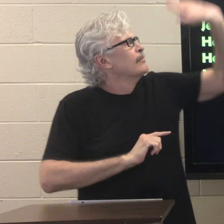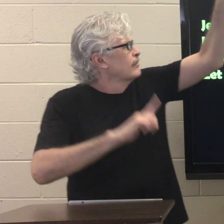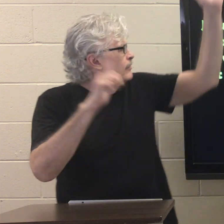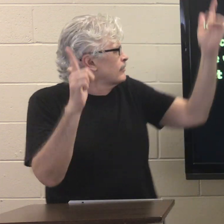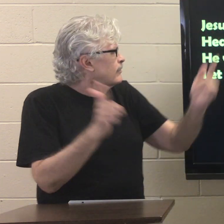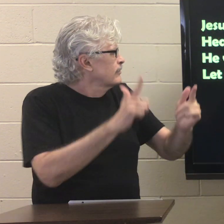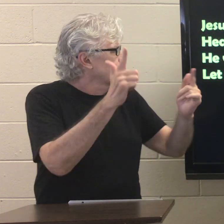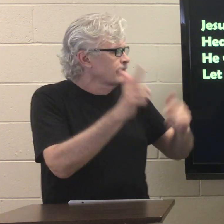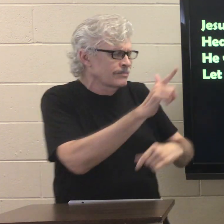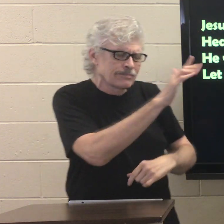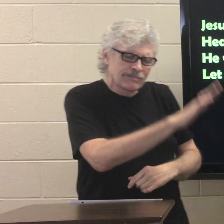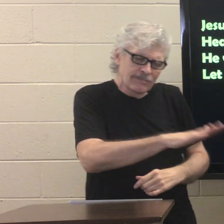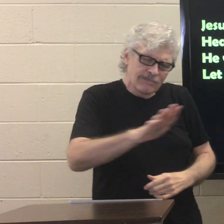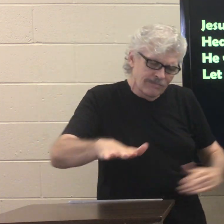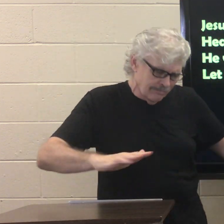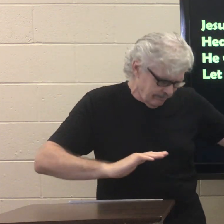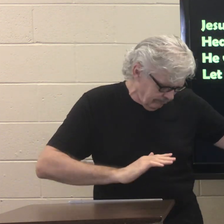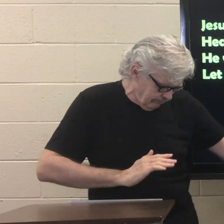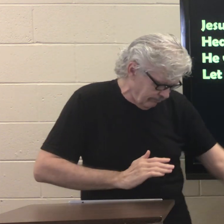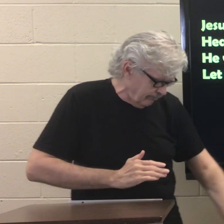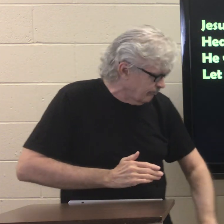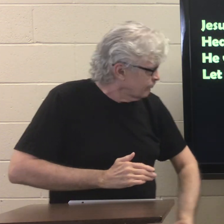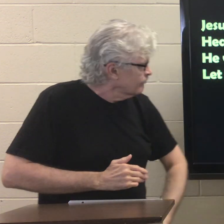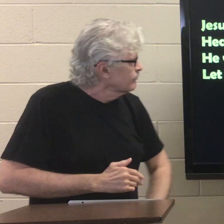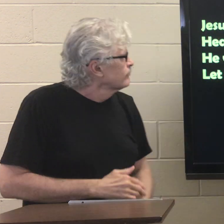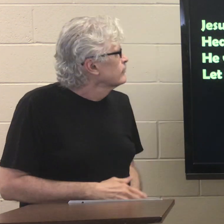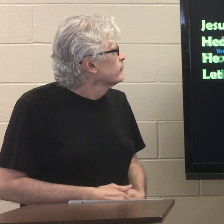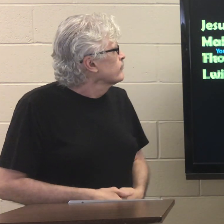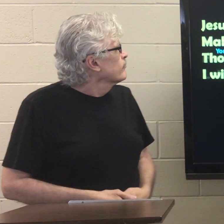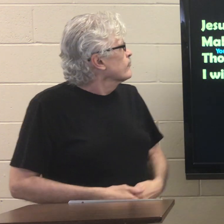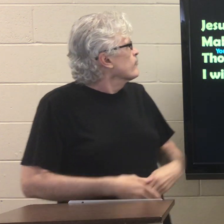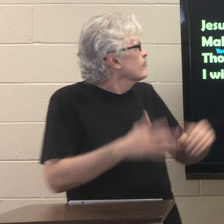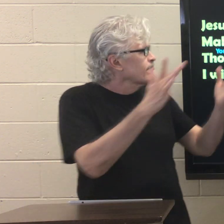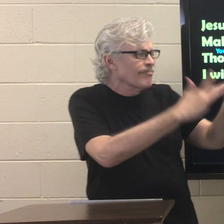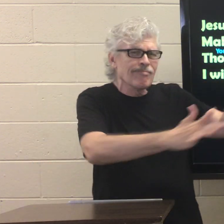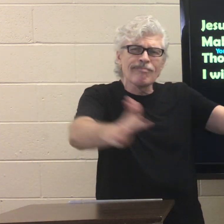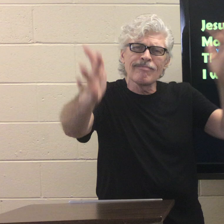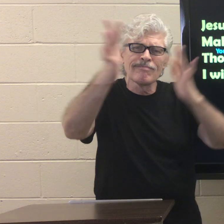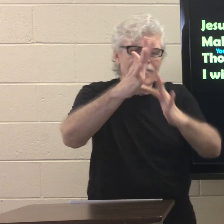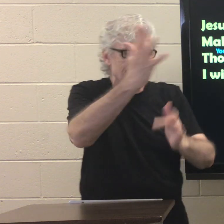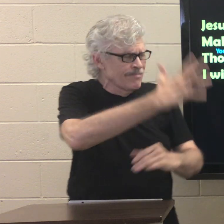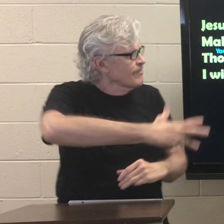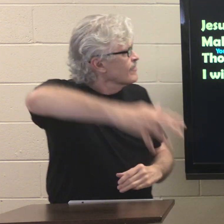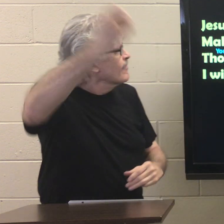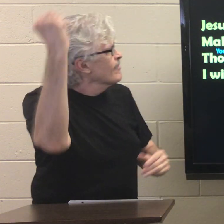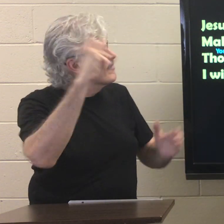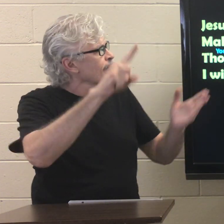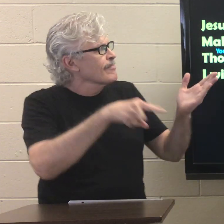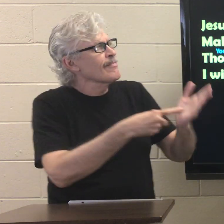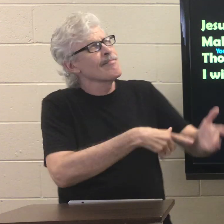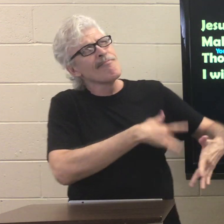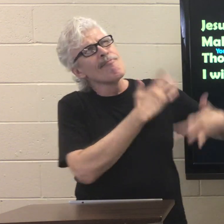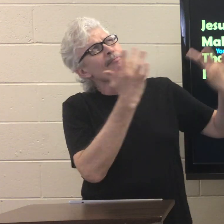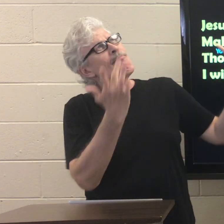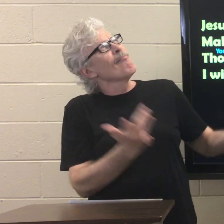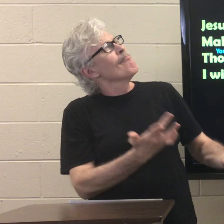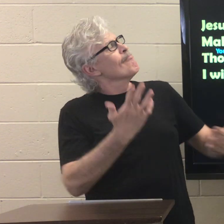his little child come in. Jesus, take this heart of mine.